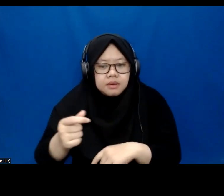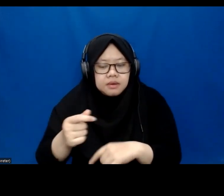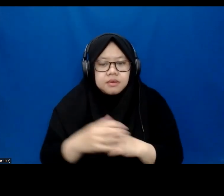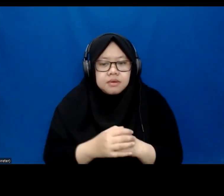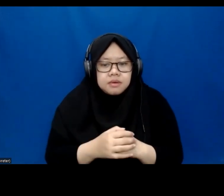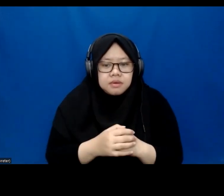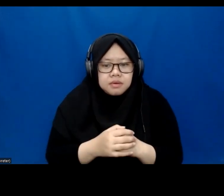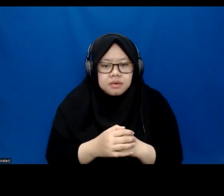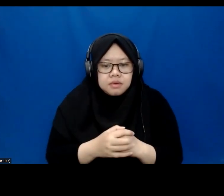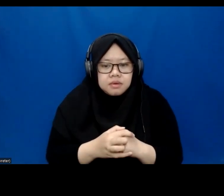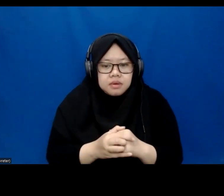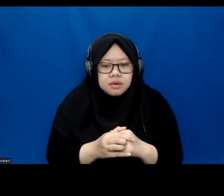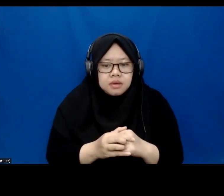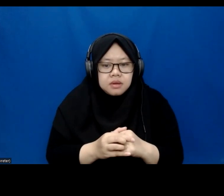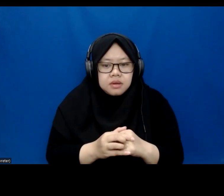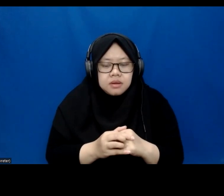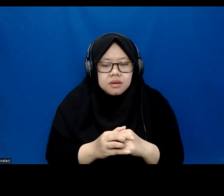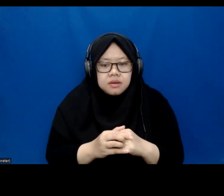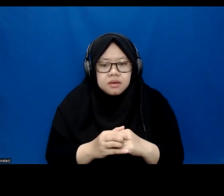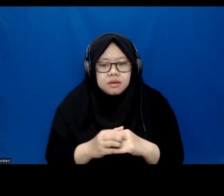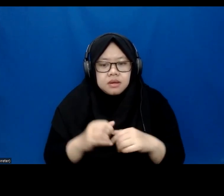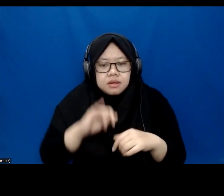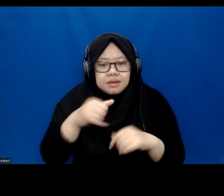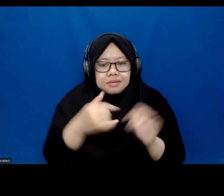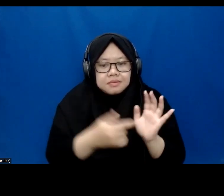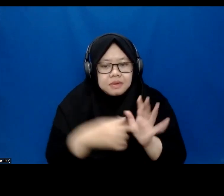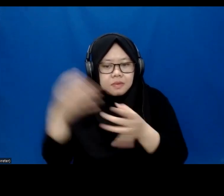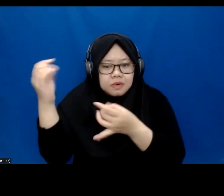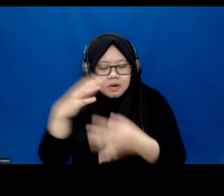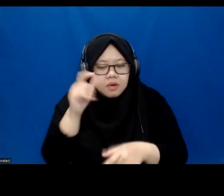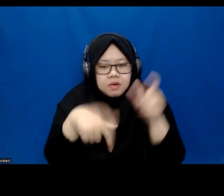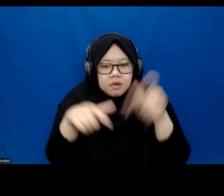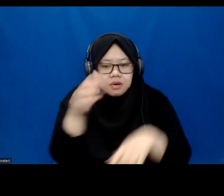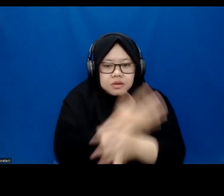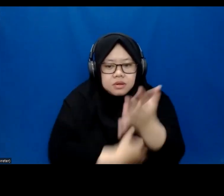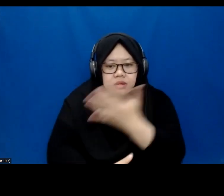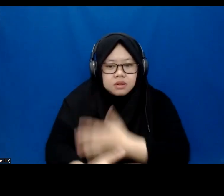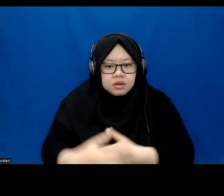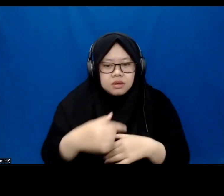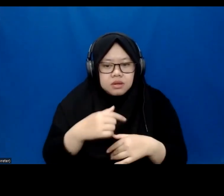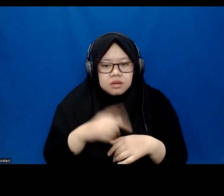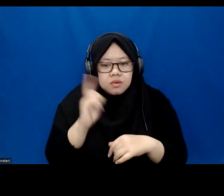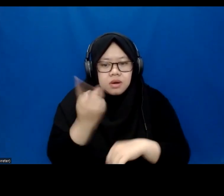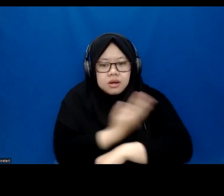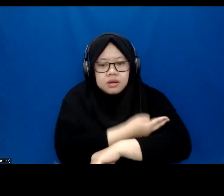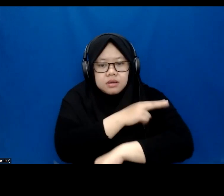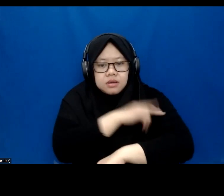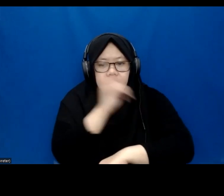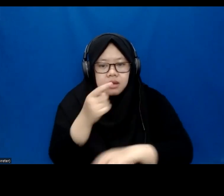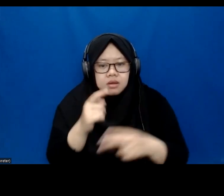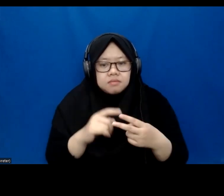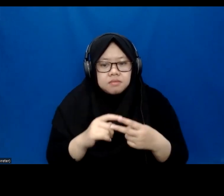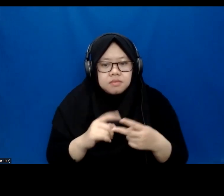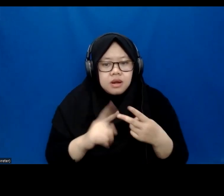these results can emphasize that people with the talent and they have potential